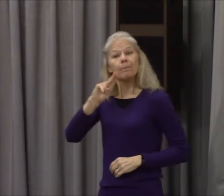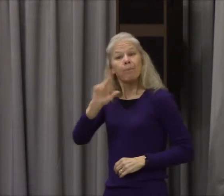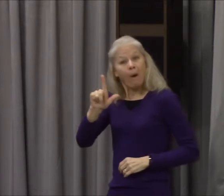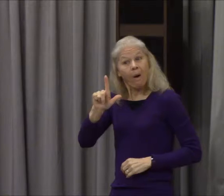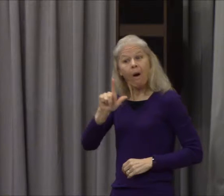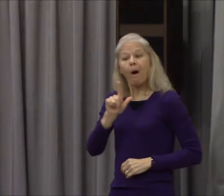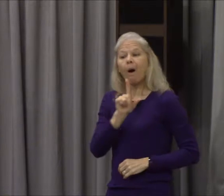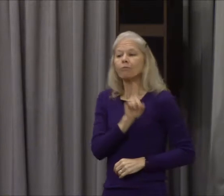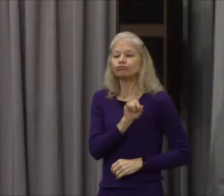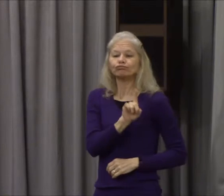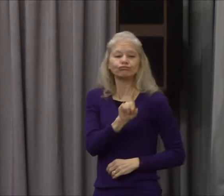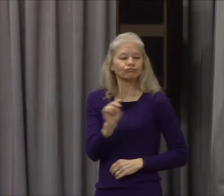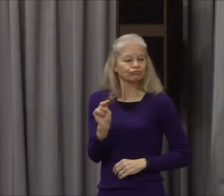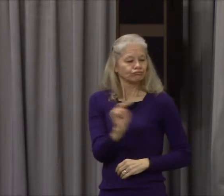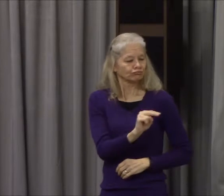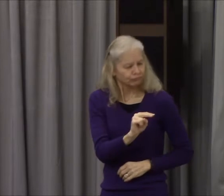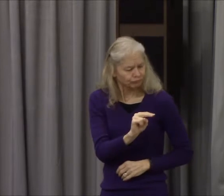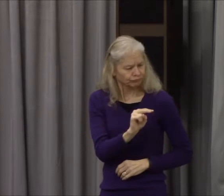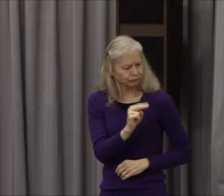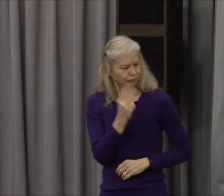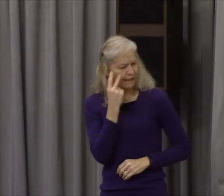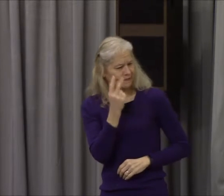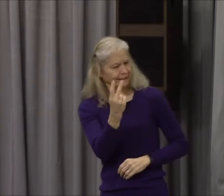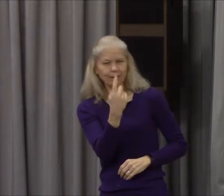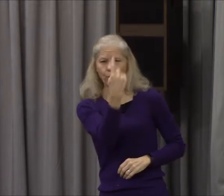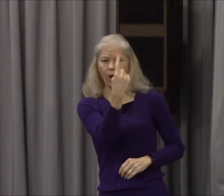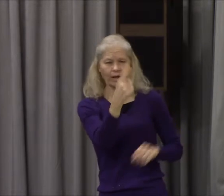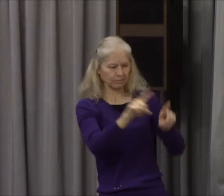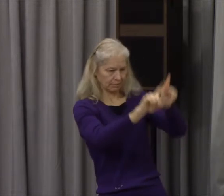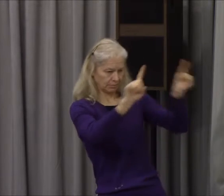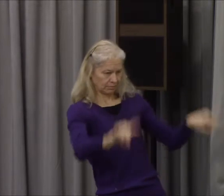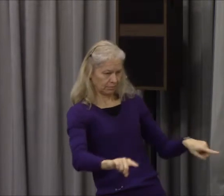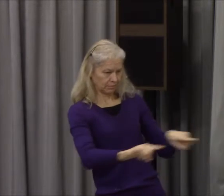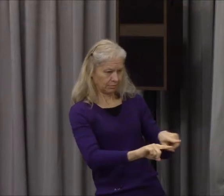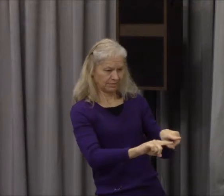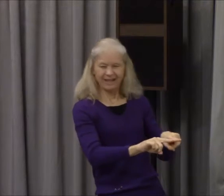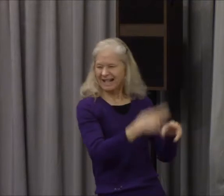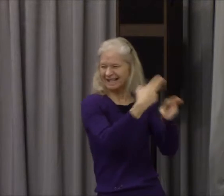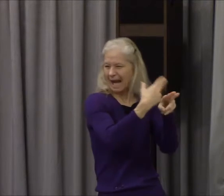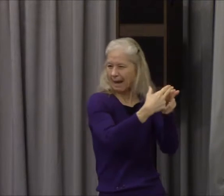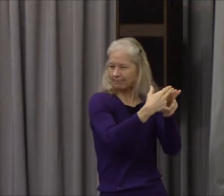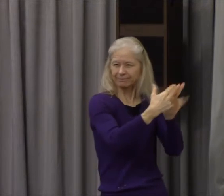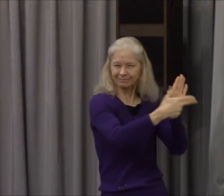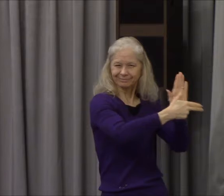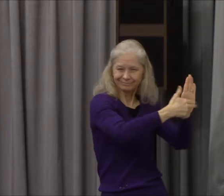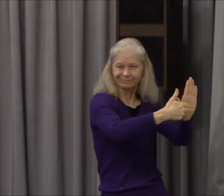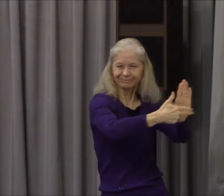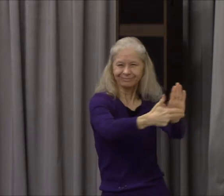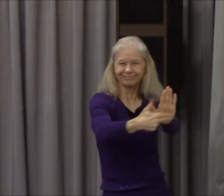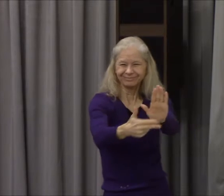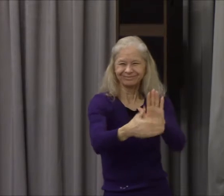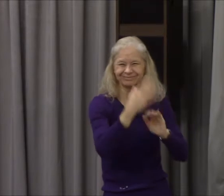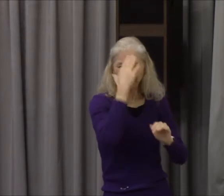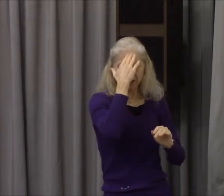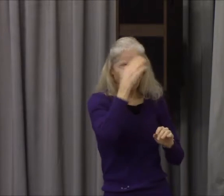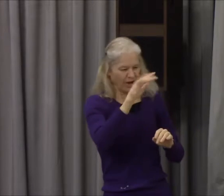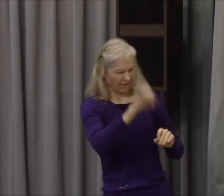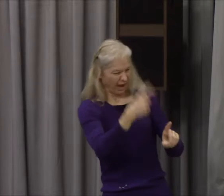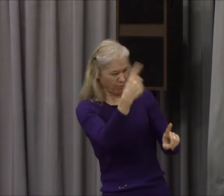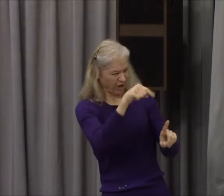whom, therefore, ye ignorantly worship. Him declare I unto you. And, of course, he went from there and he told them